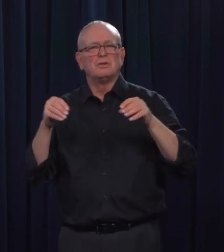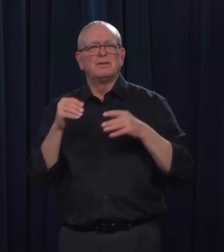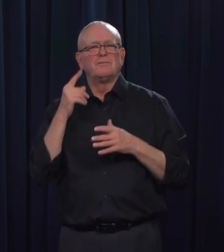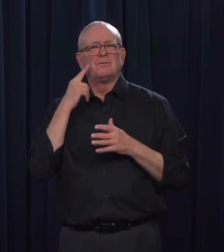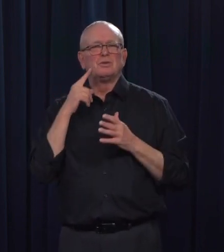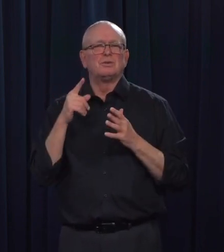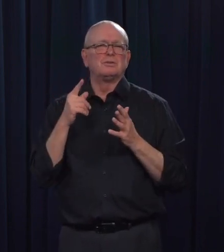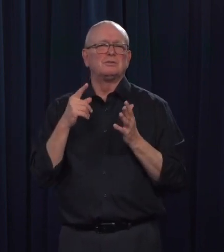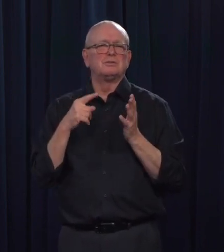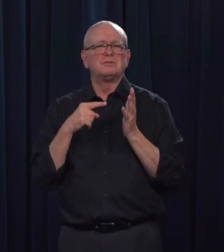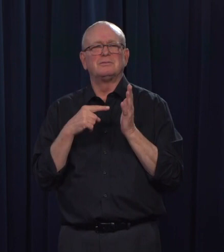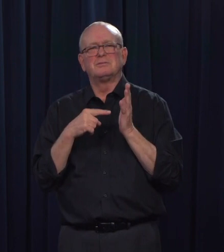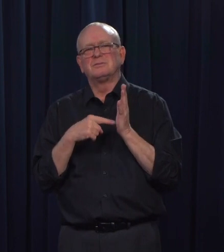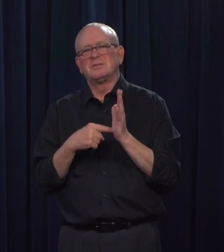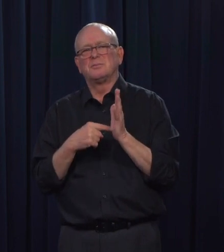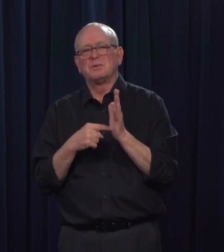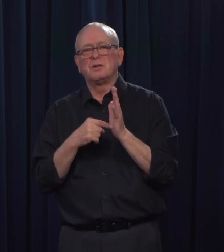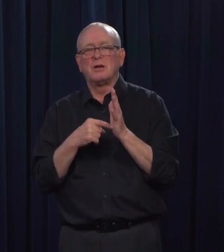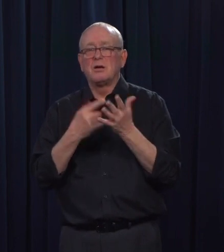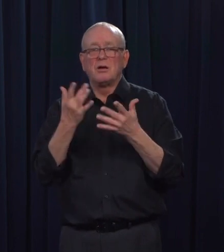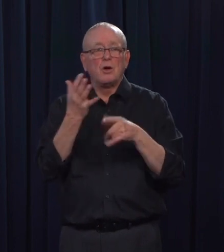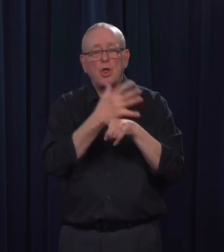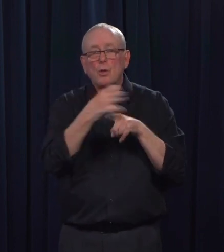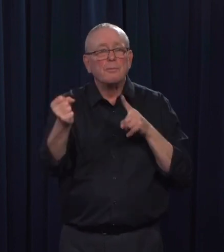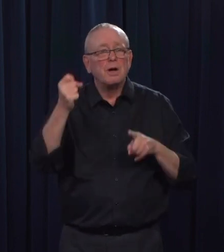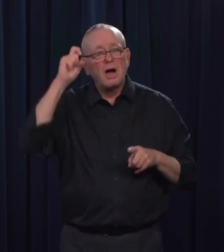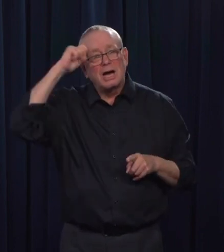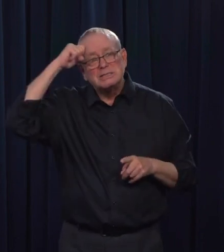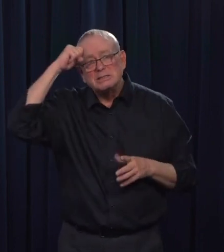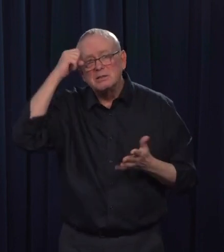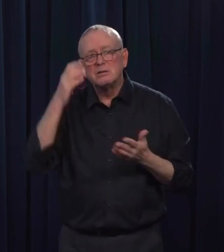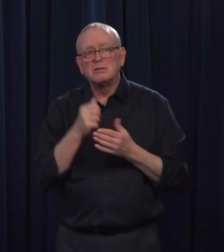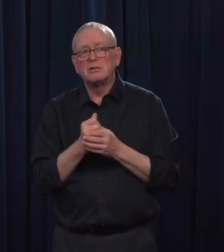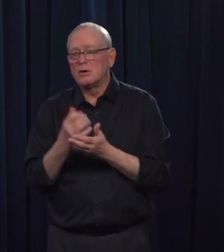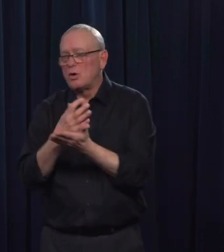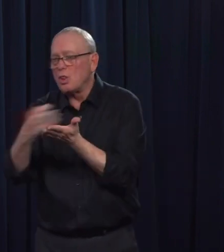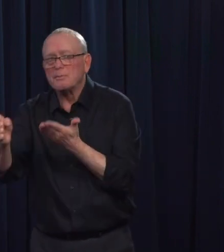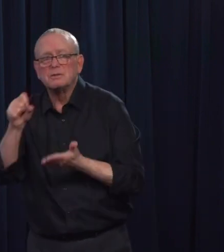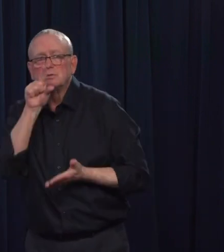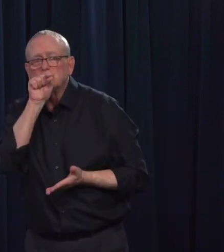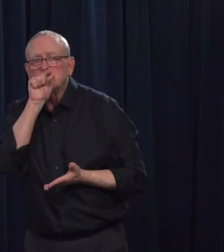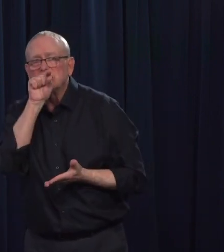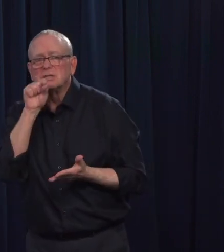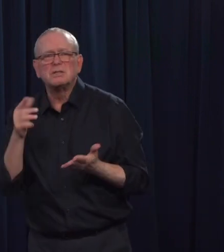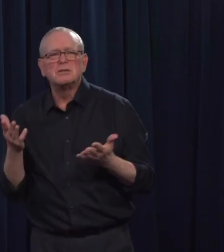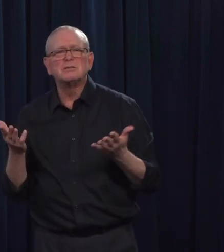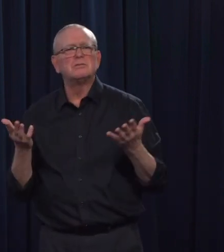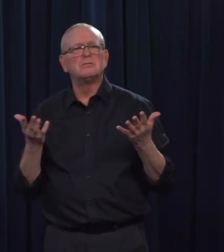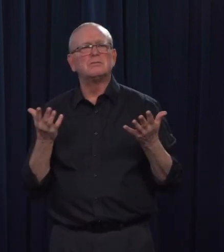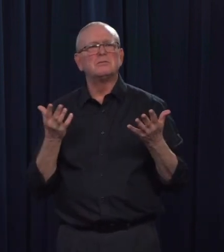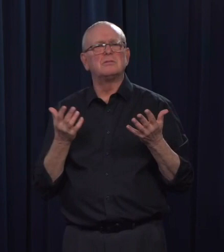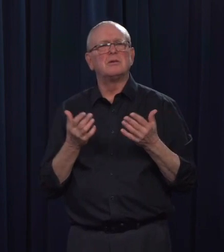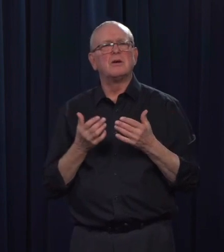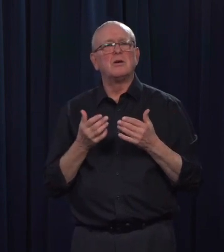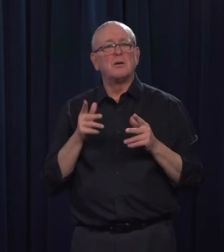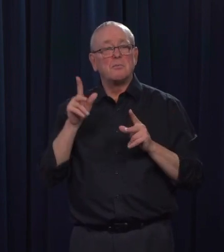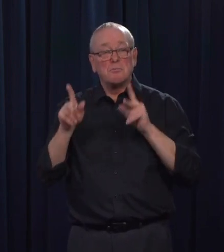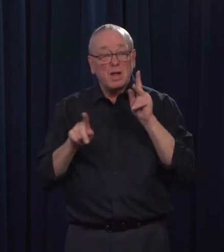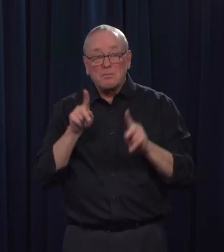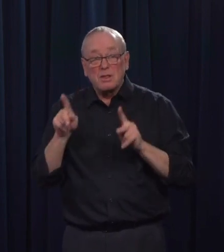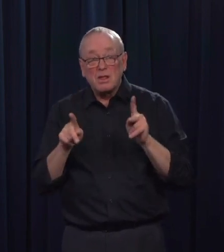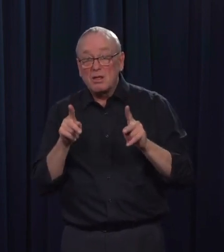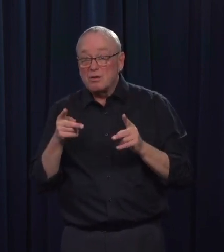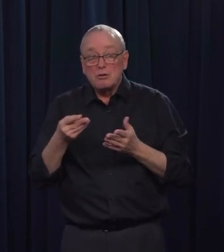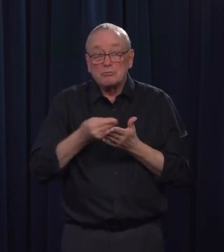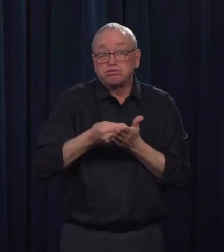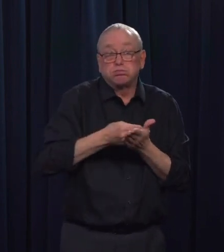stir to them and eat chicken. Is that just hiccups in the chain or is, are people hoarding specific things? It's, it's usually, what we have seen when